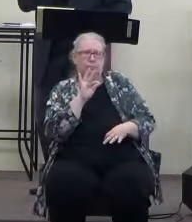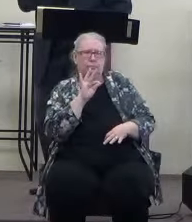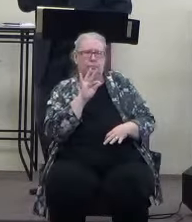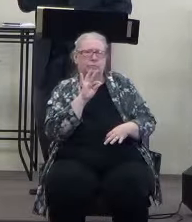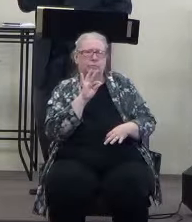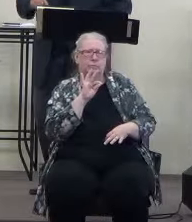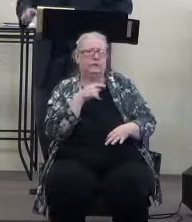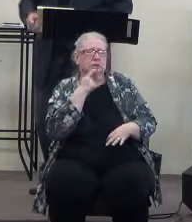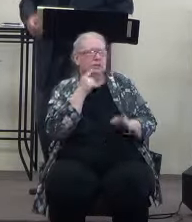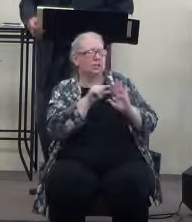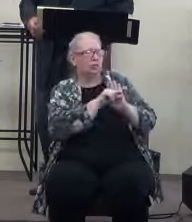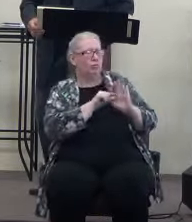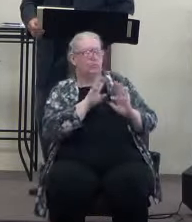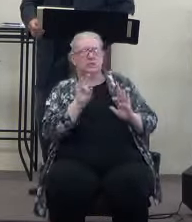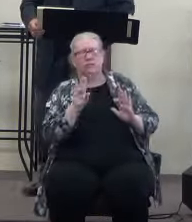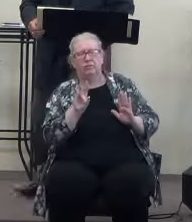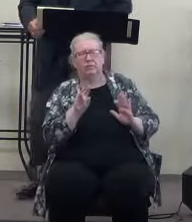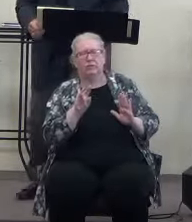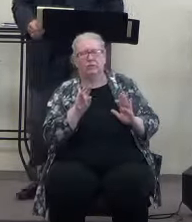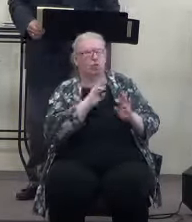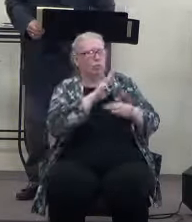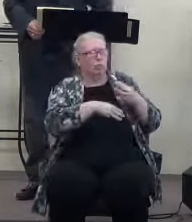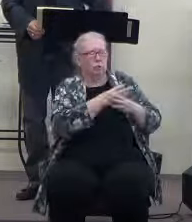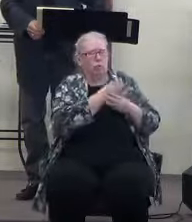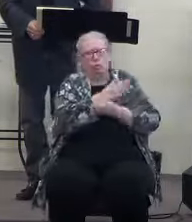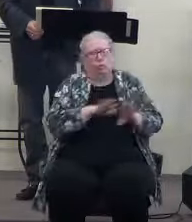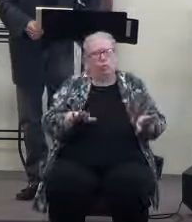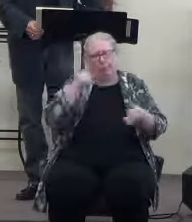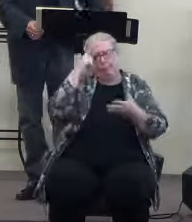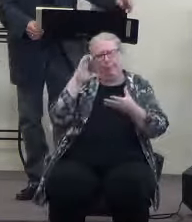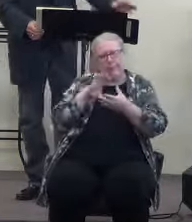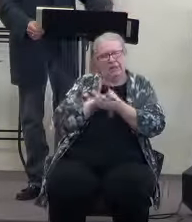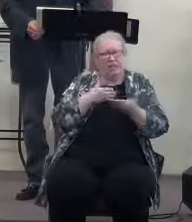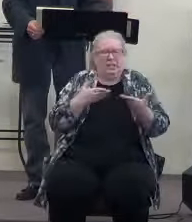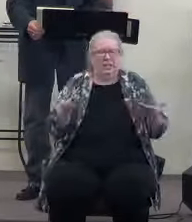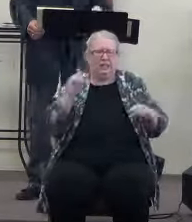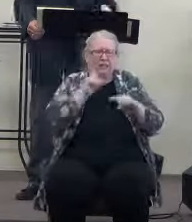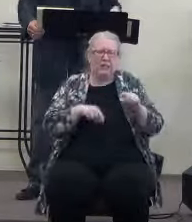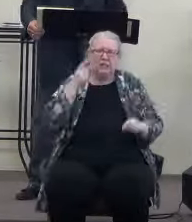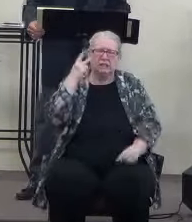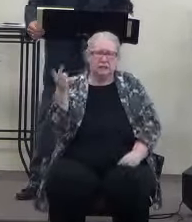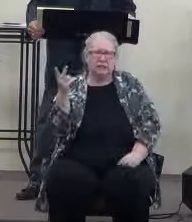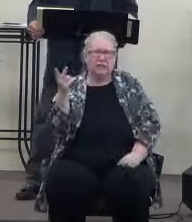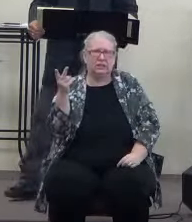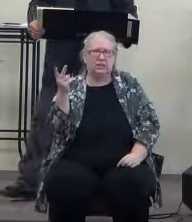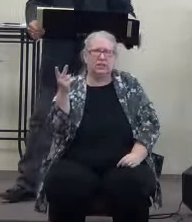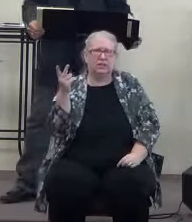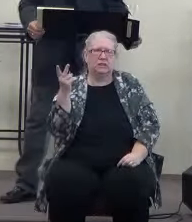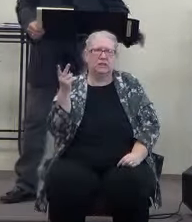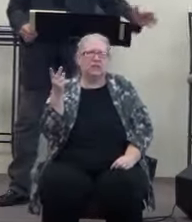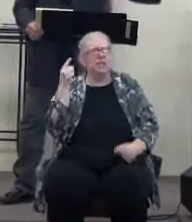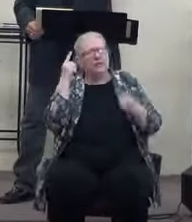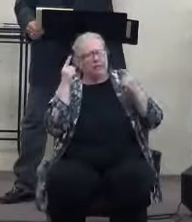They won't believe in what they don't see. And I was thinking of Thomas. We talked about him last